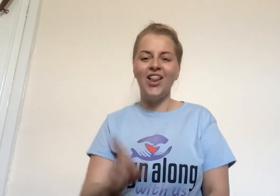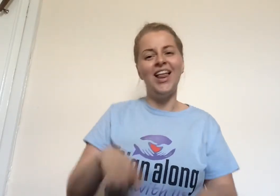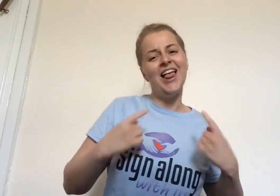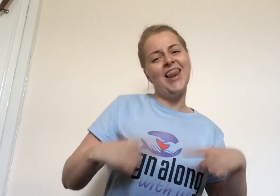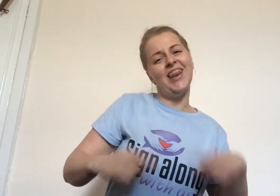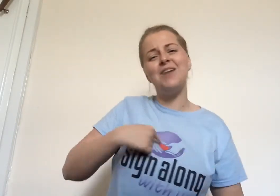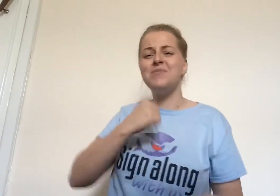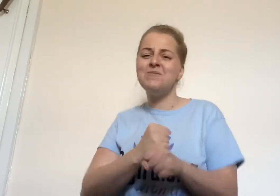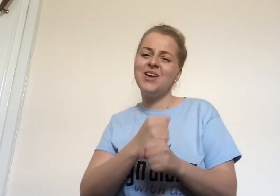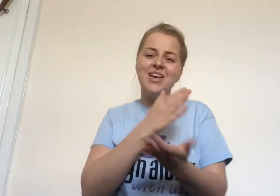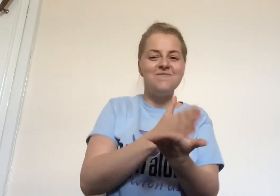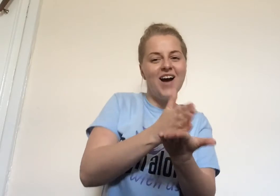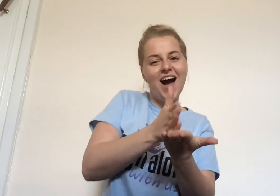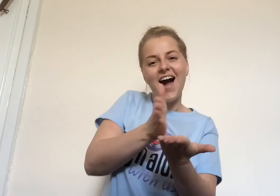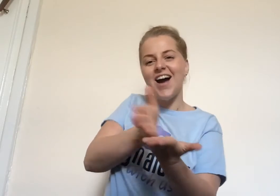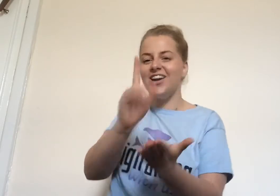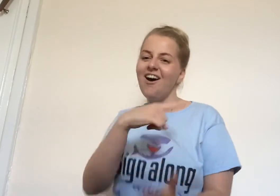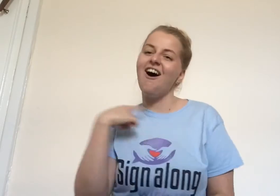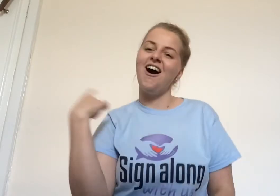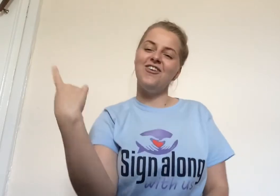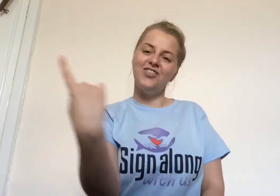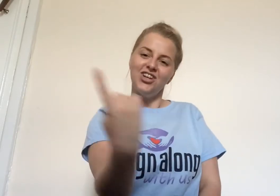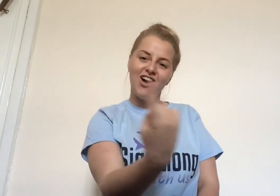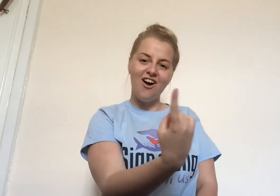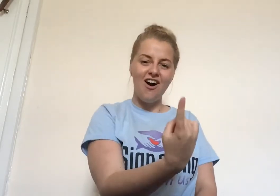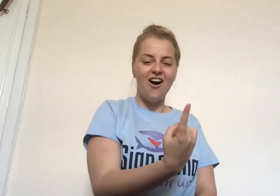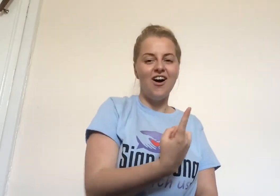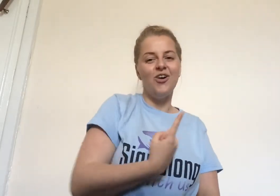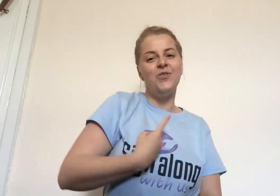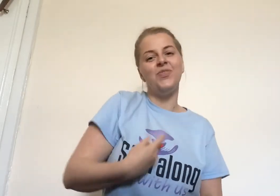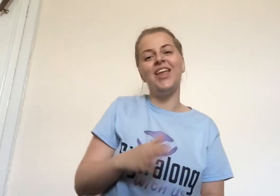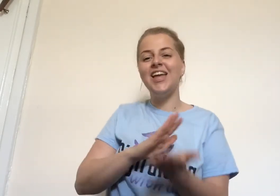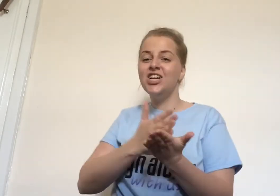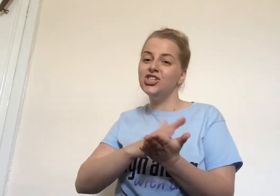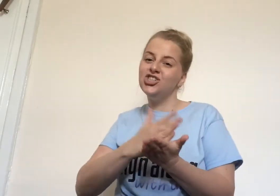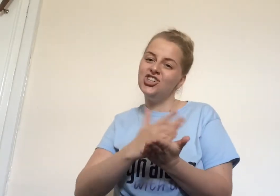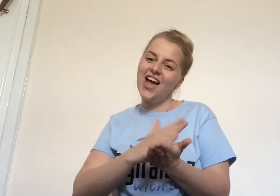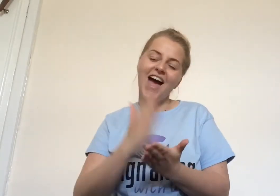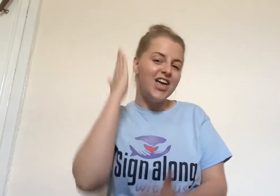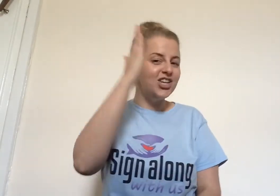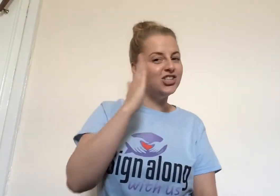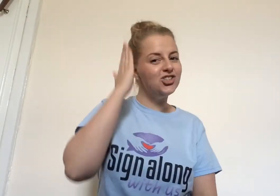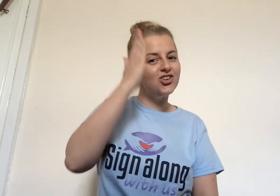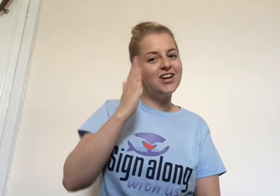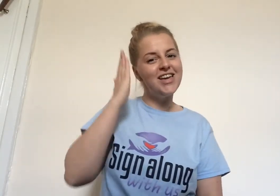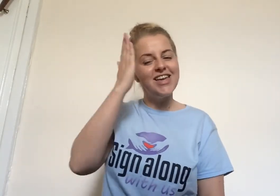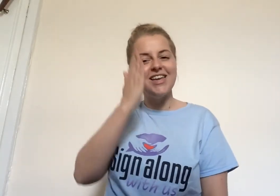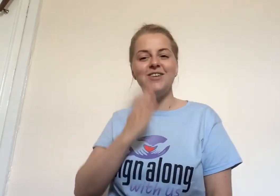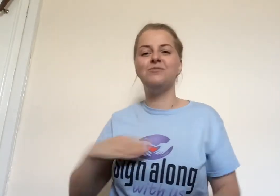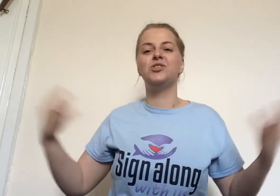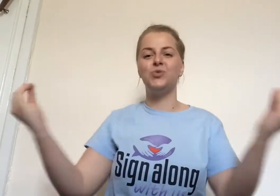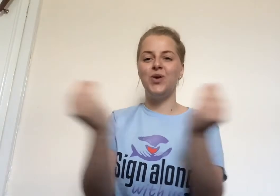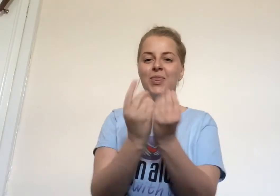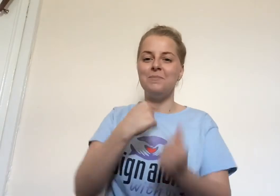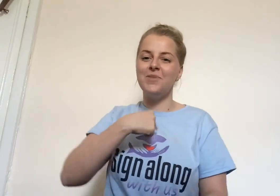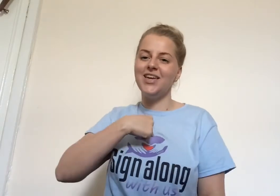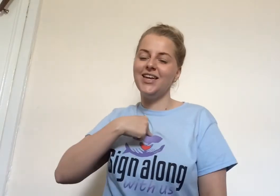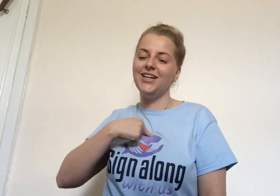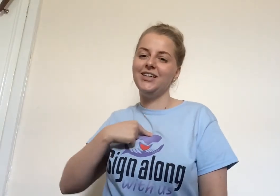Let me be part of it all Share your dreams with me